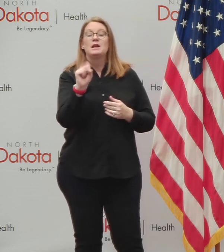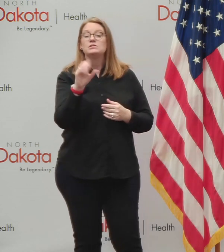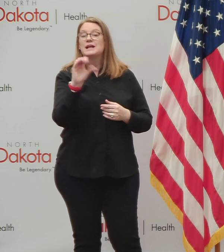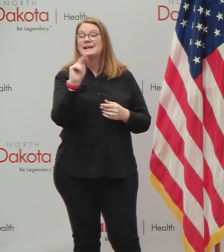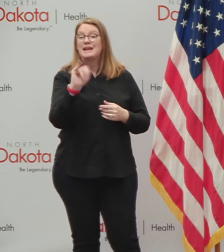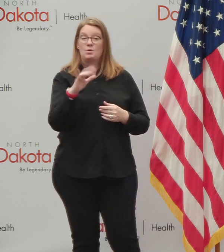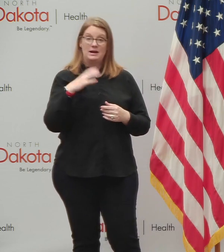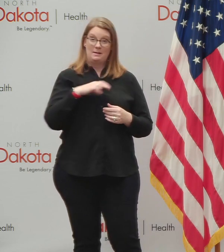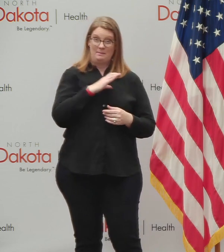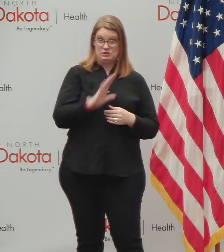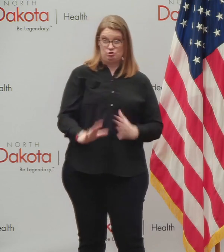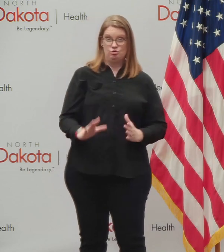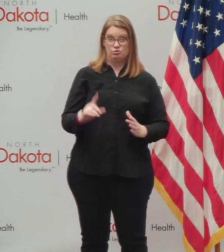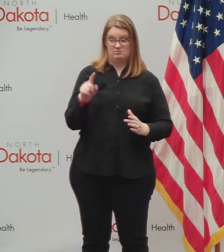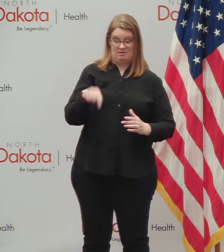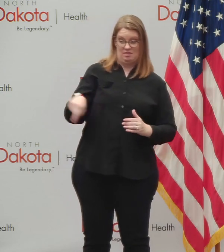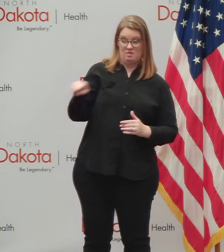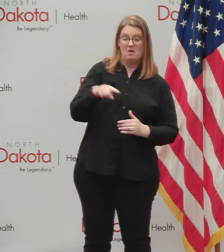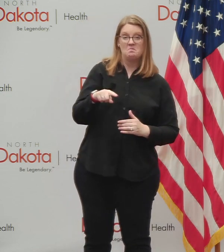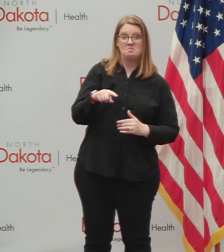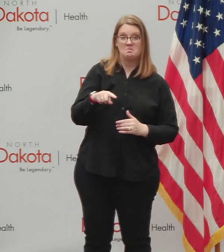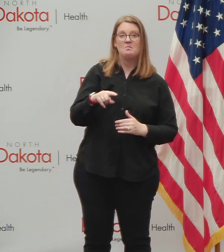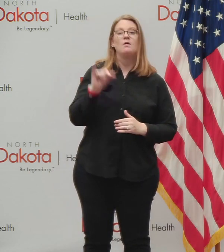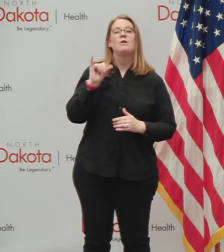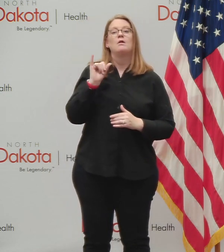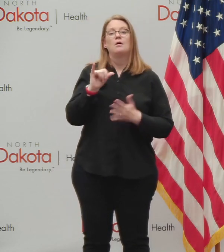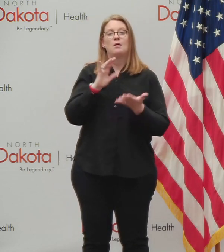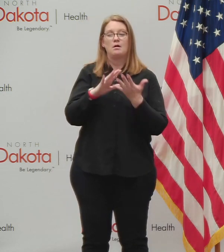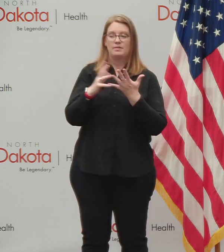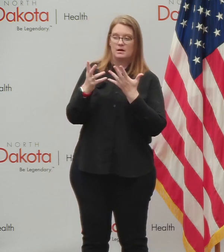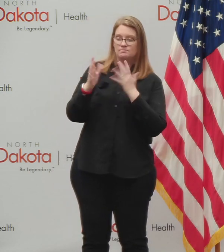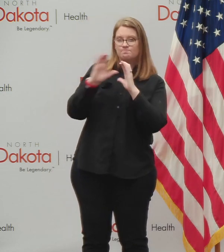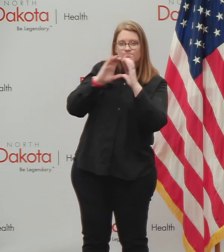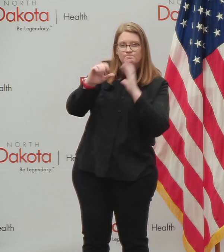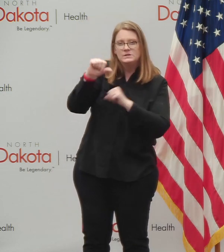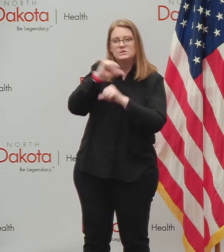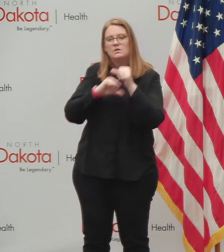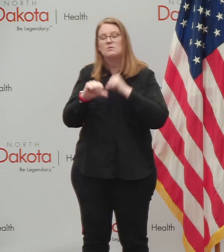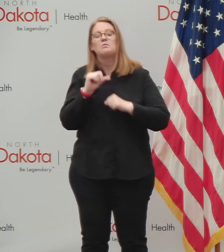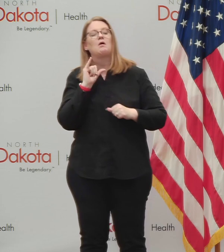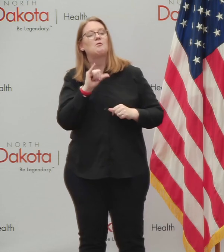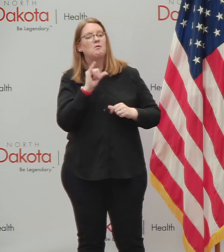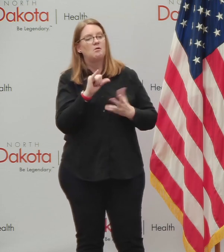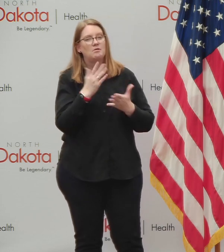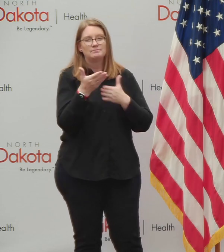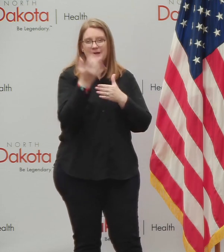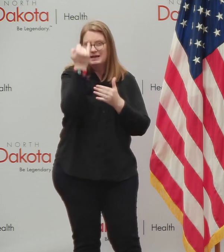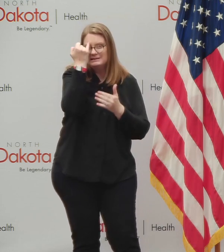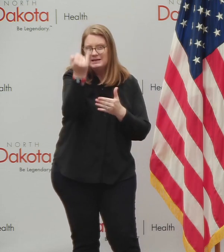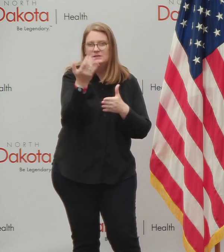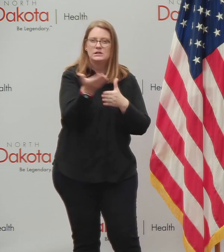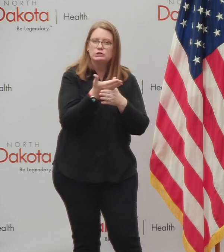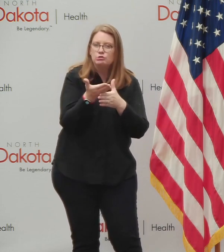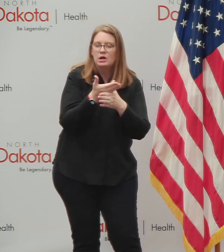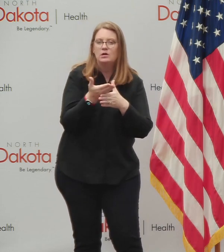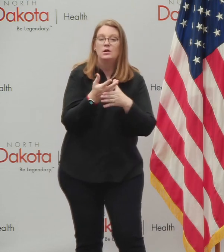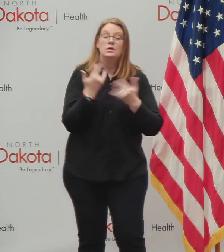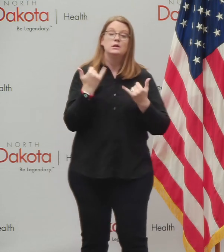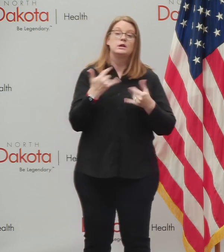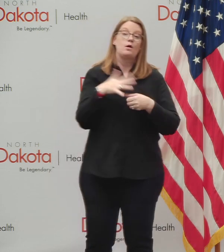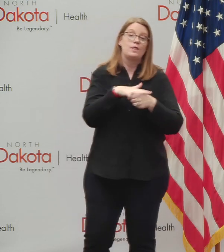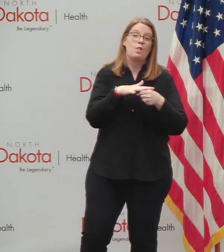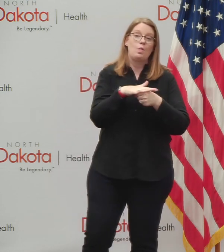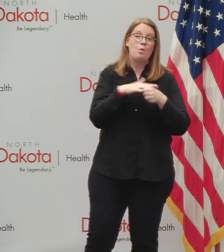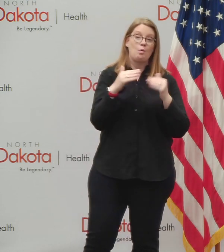commissioners today. I know that they're all reporting that they're learning from each other, being inspired by each other and sharing ideas at the local level